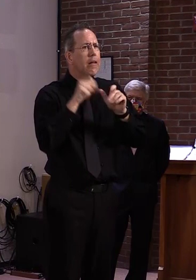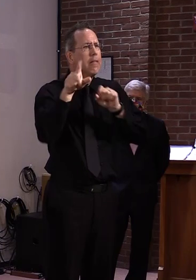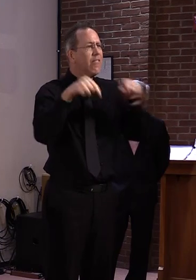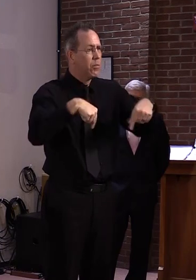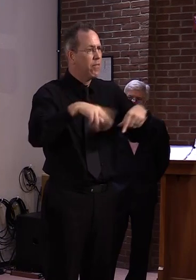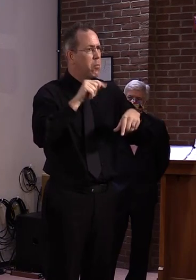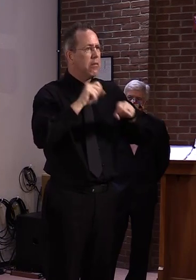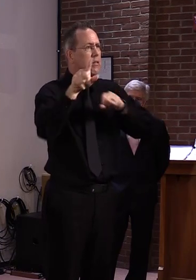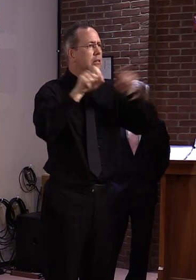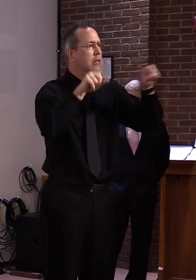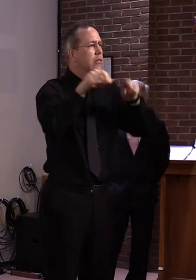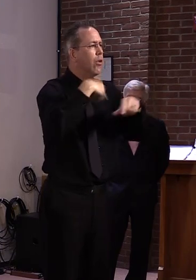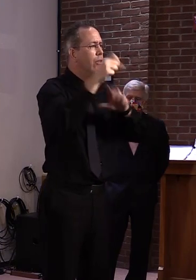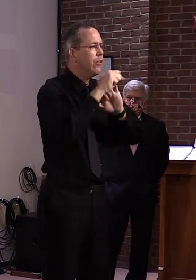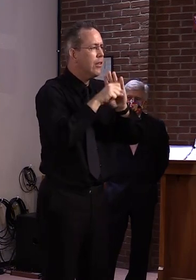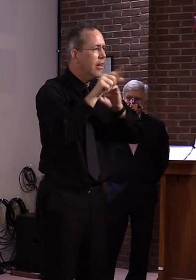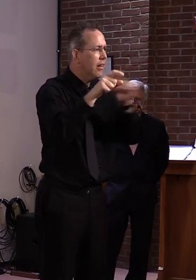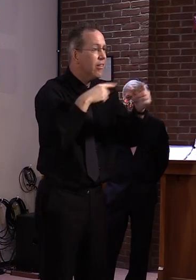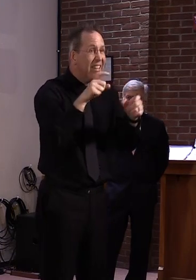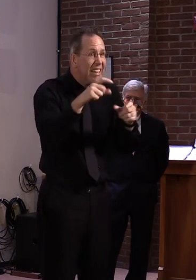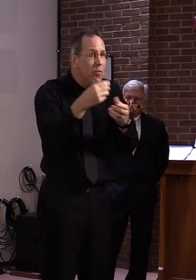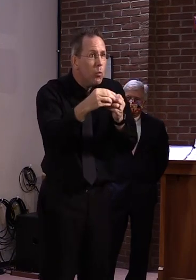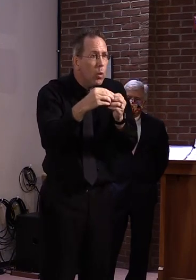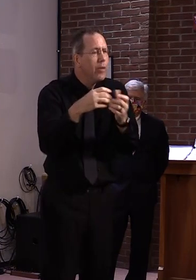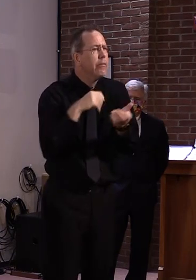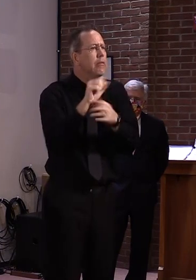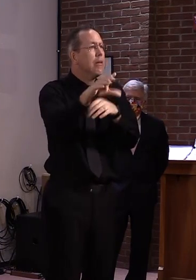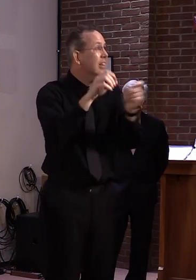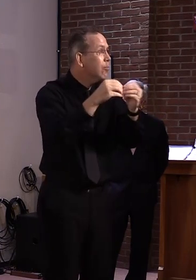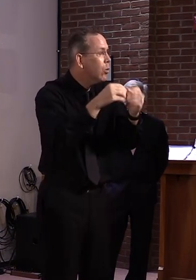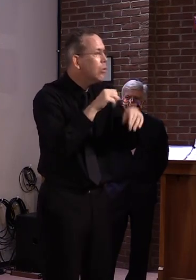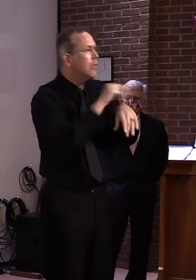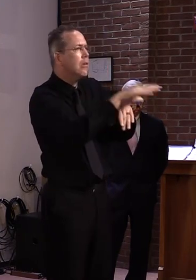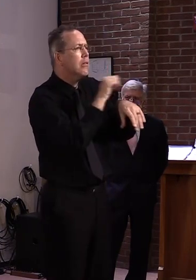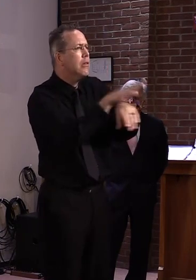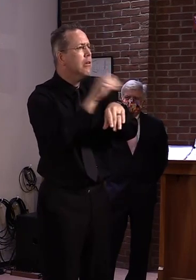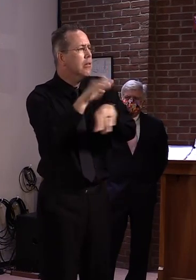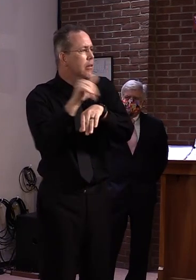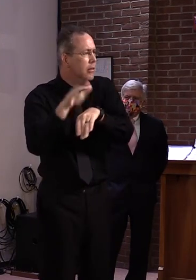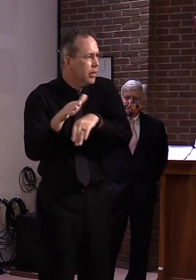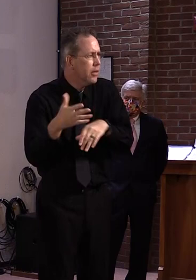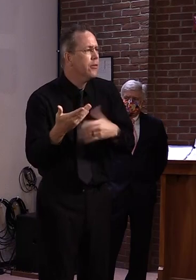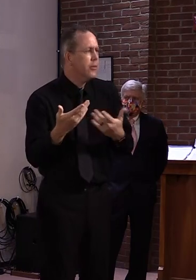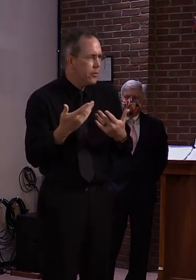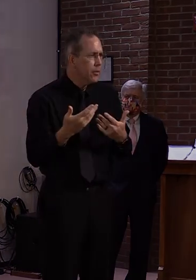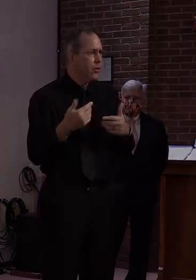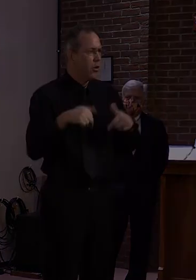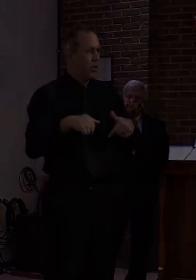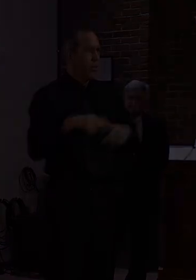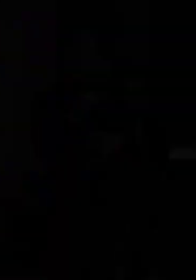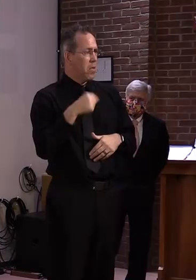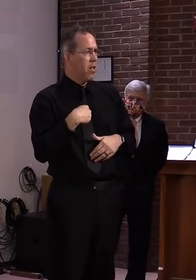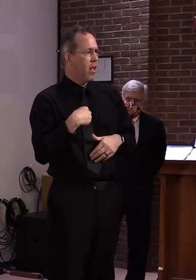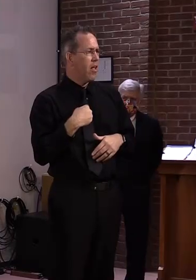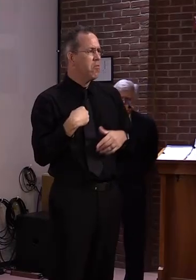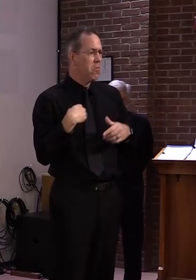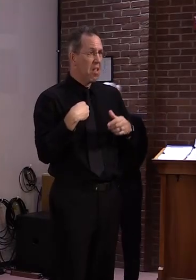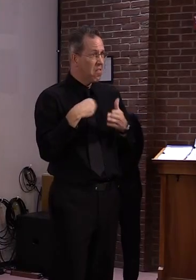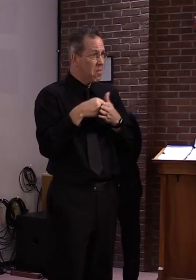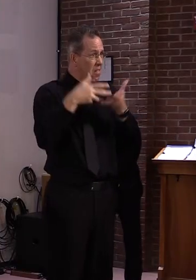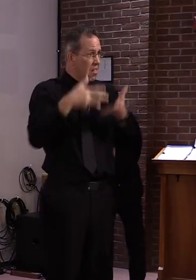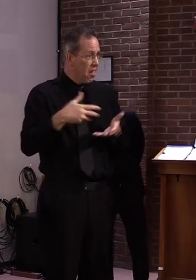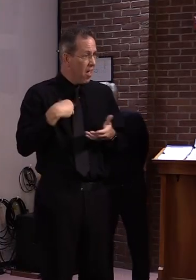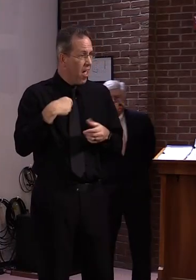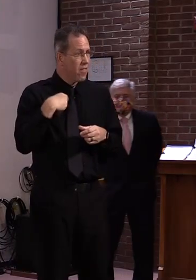told during the briefing that we had a 52-day supply at this point in time. So